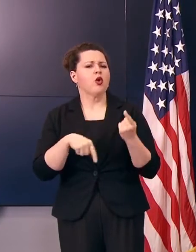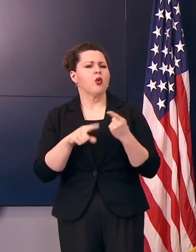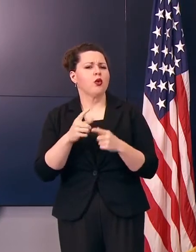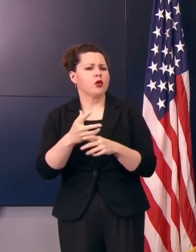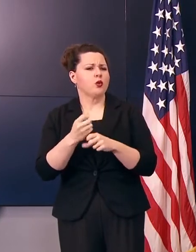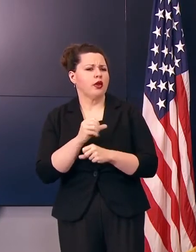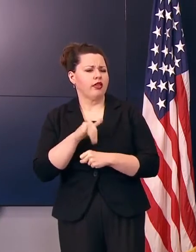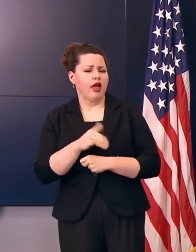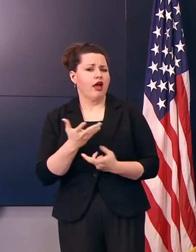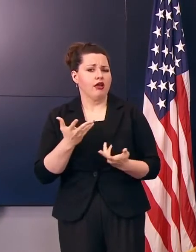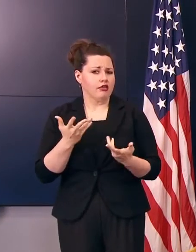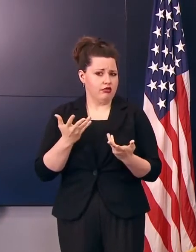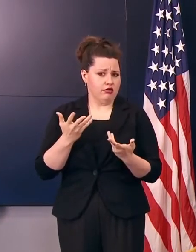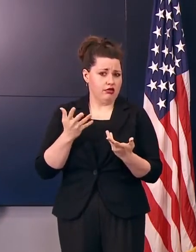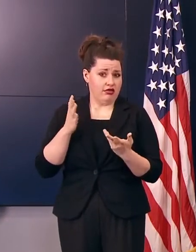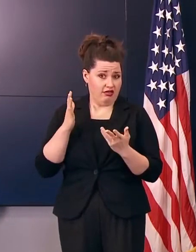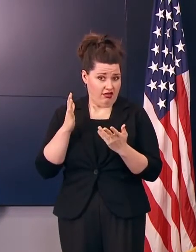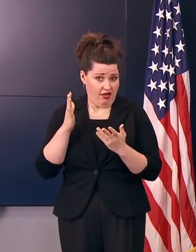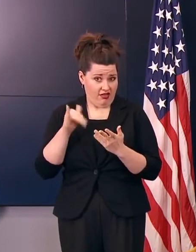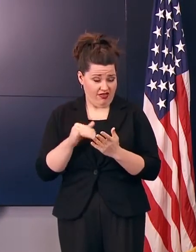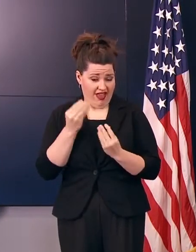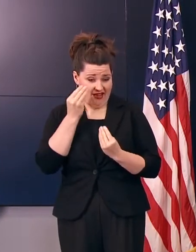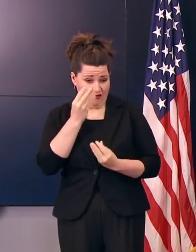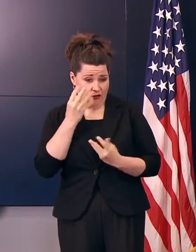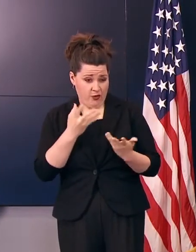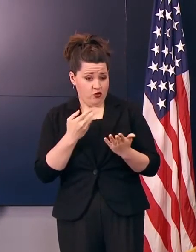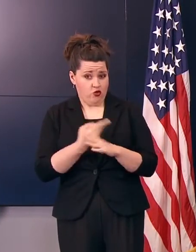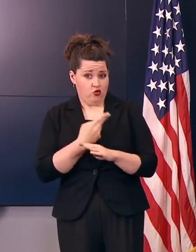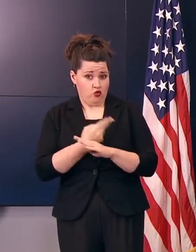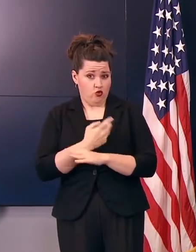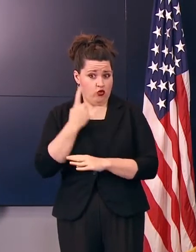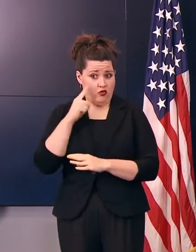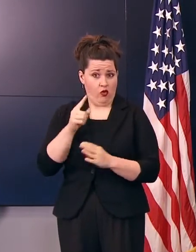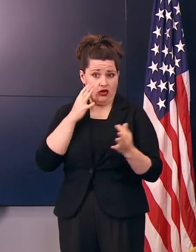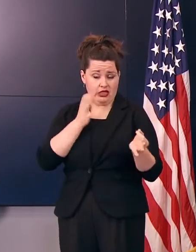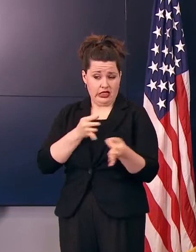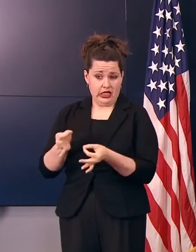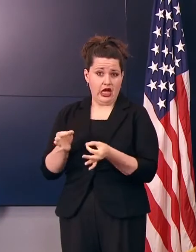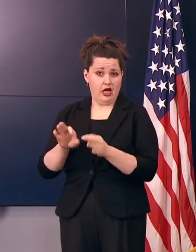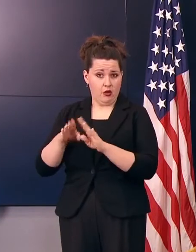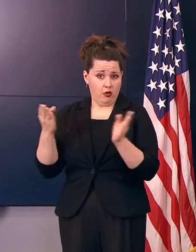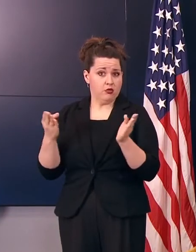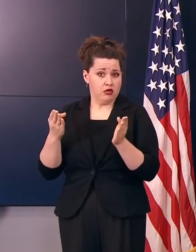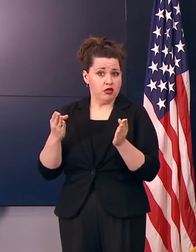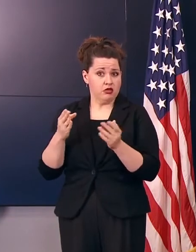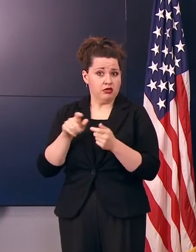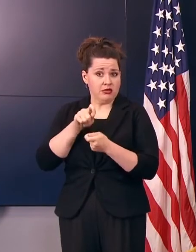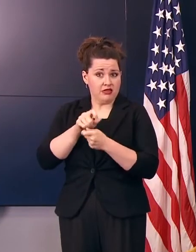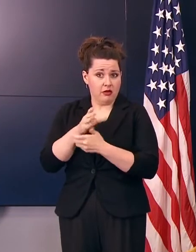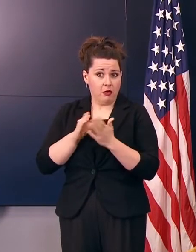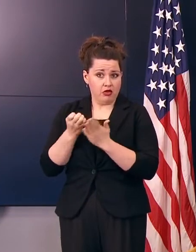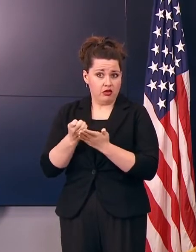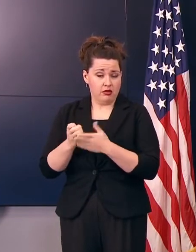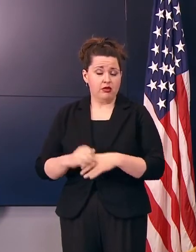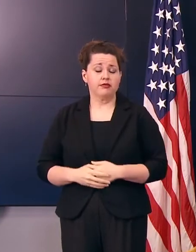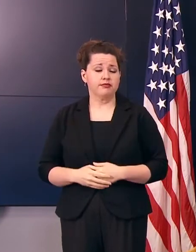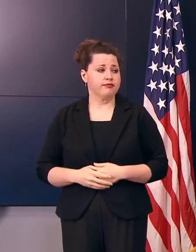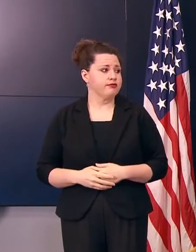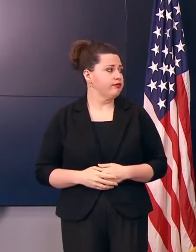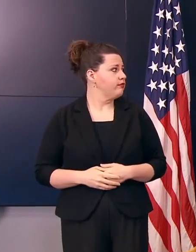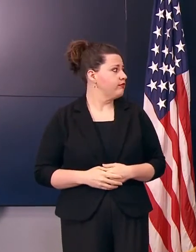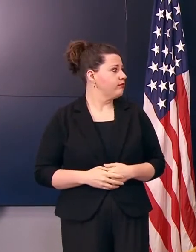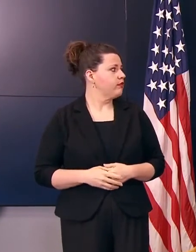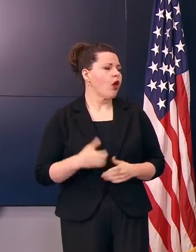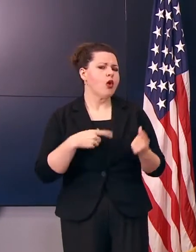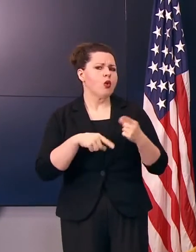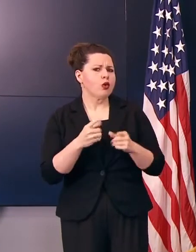modeling and sort of what role that data has played in the decisions that you're announcing today to reopen parts of the economy. So I'm not sure when we